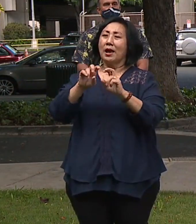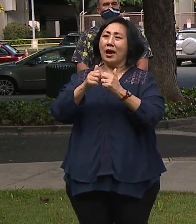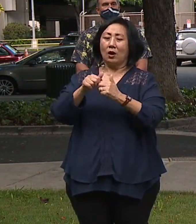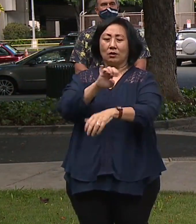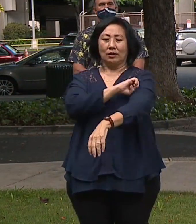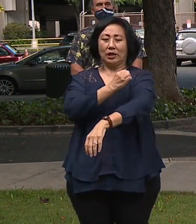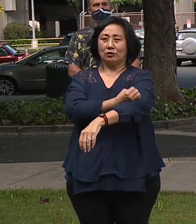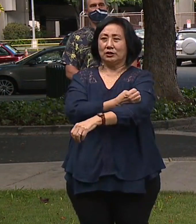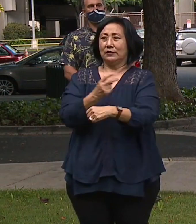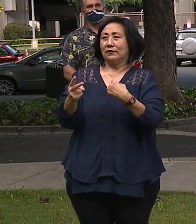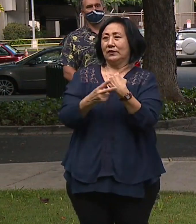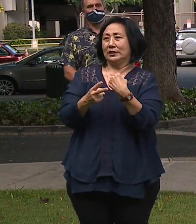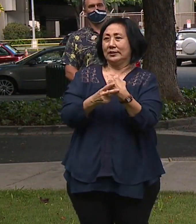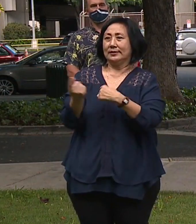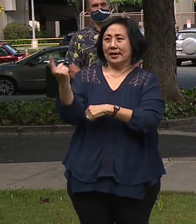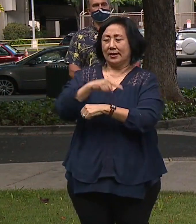day.